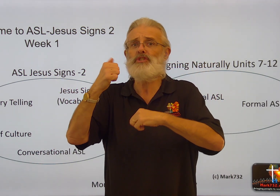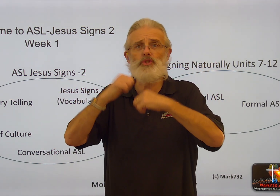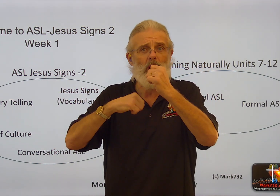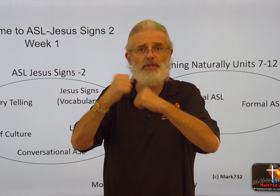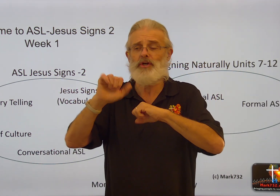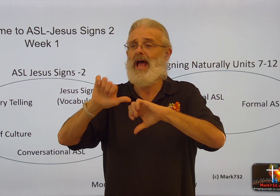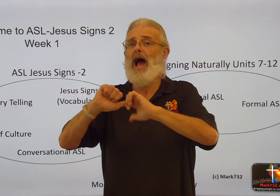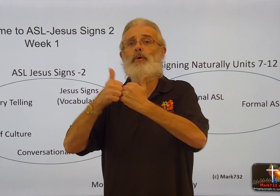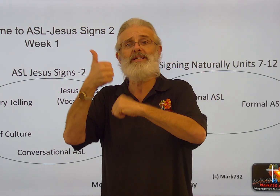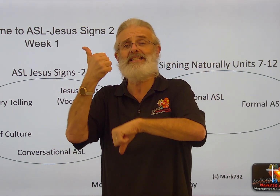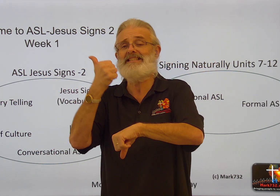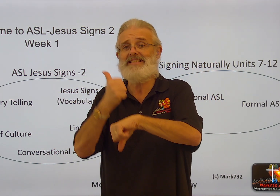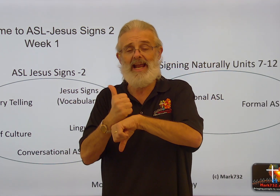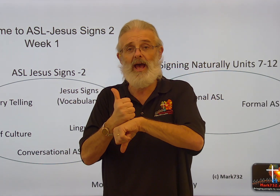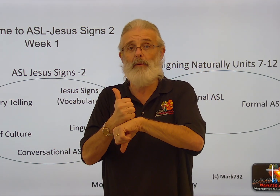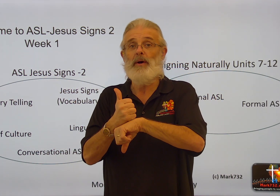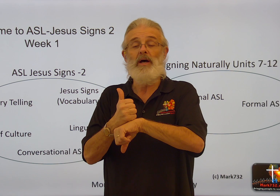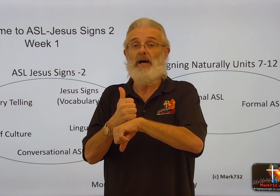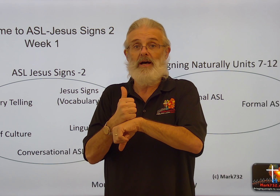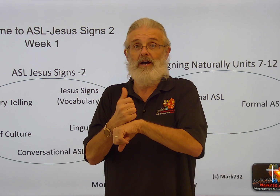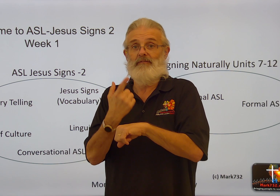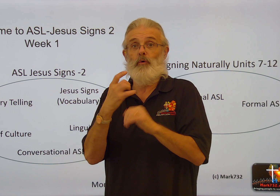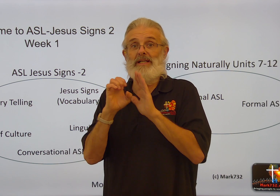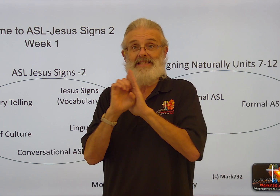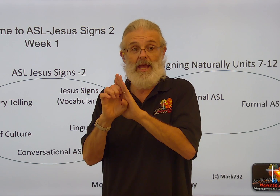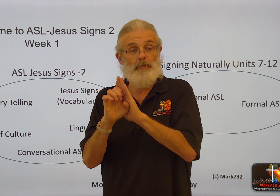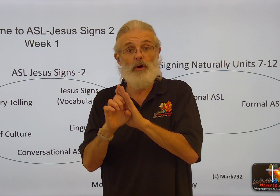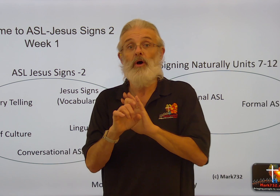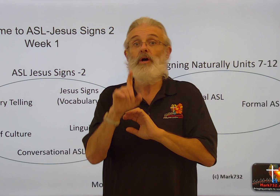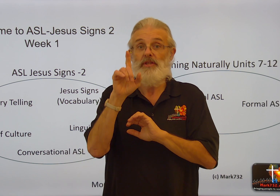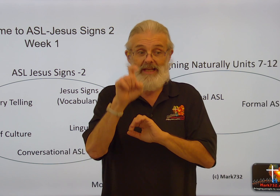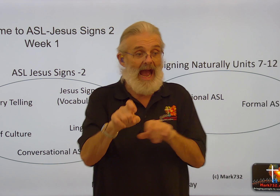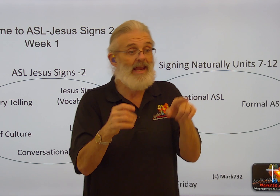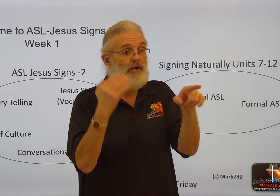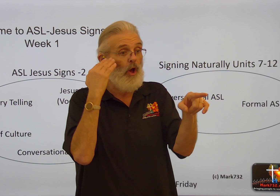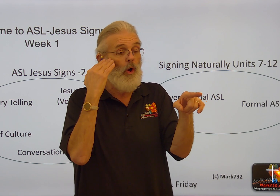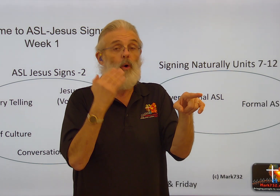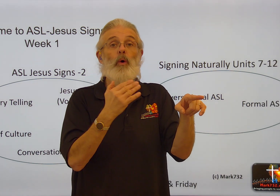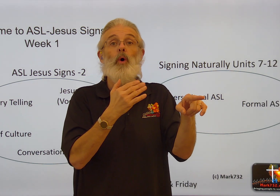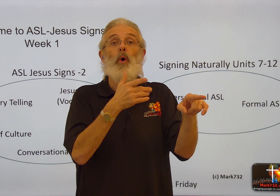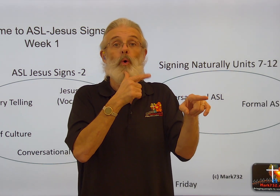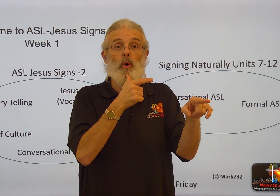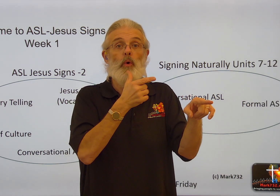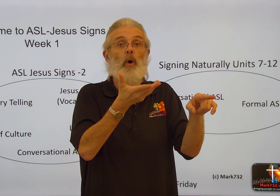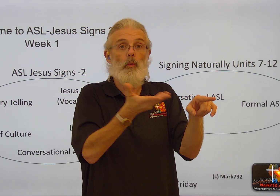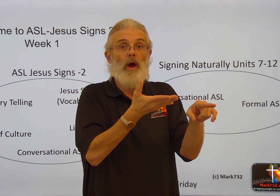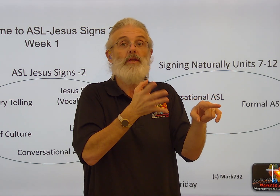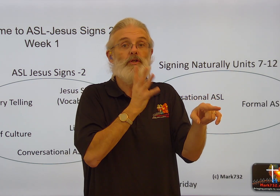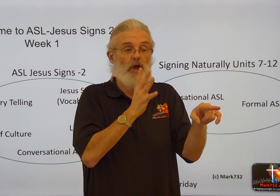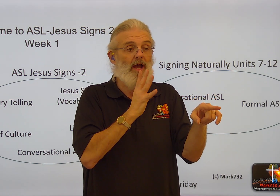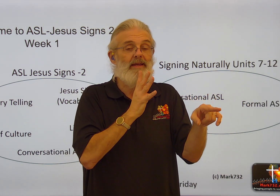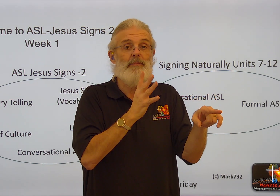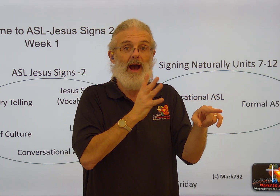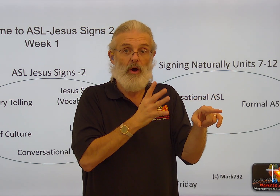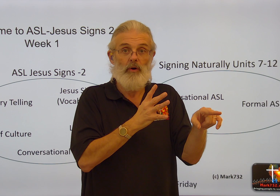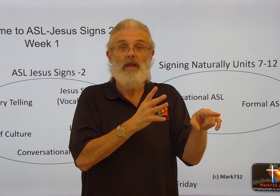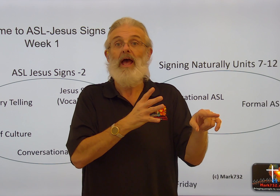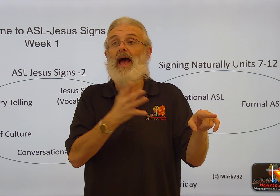structured? How is it set up? For example, you got to know who or what you're talking about, and